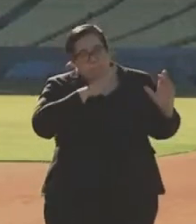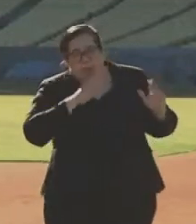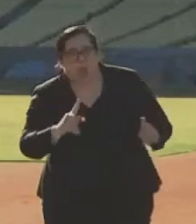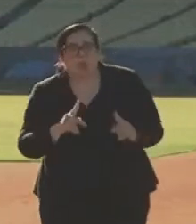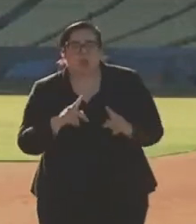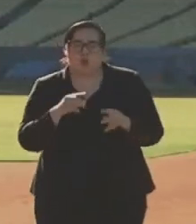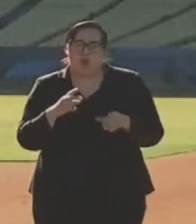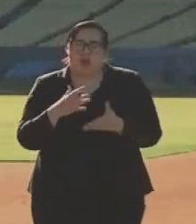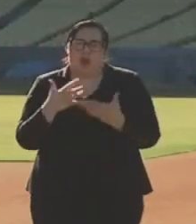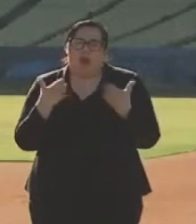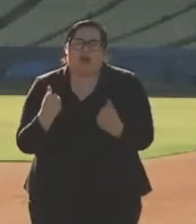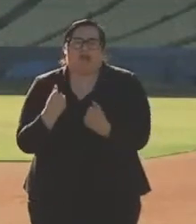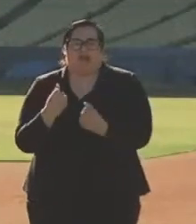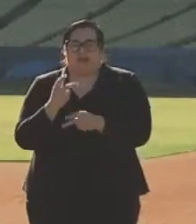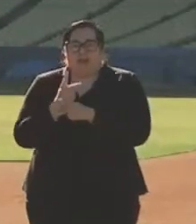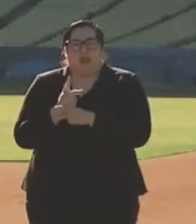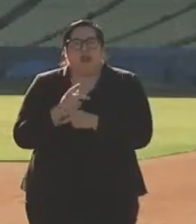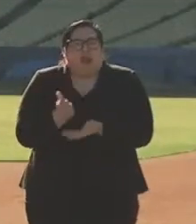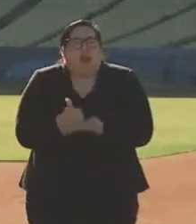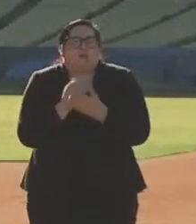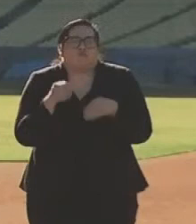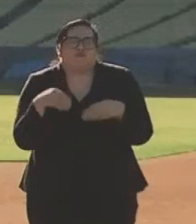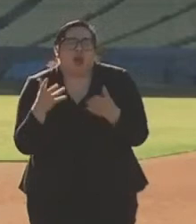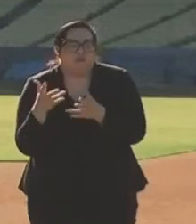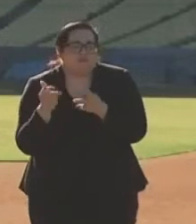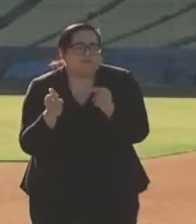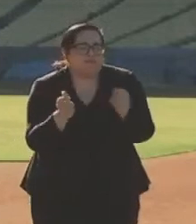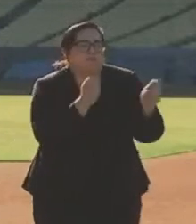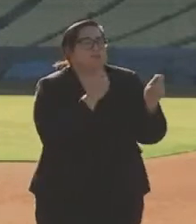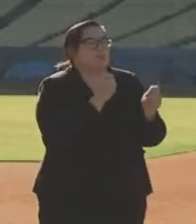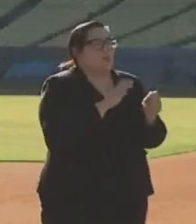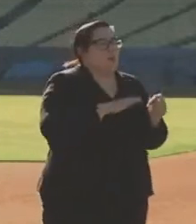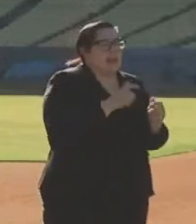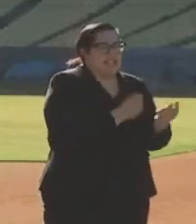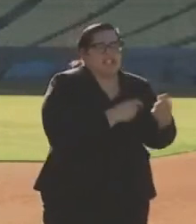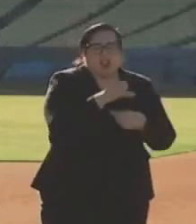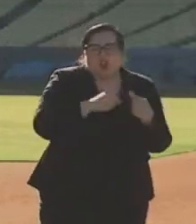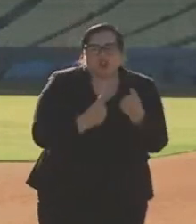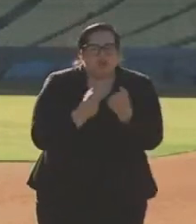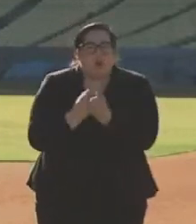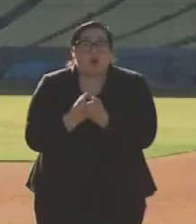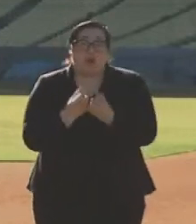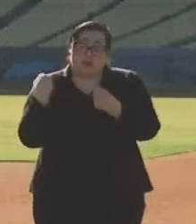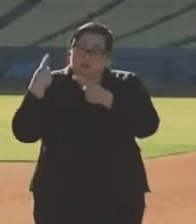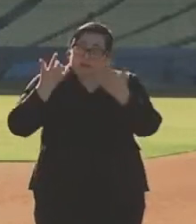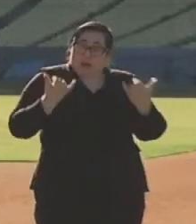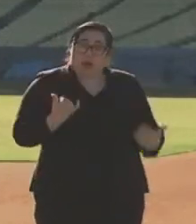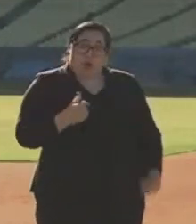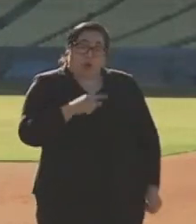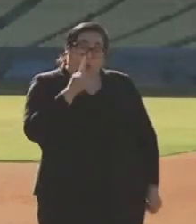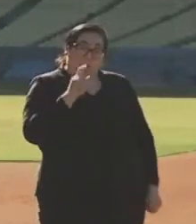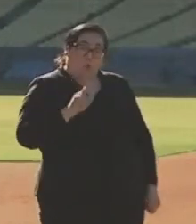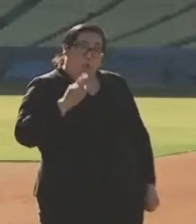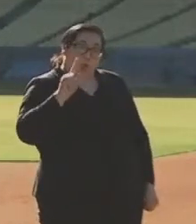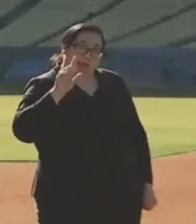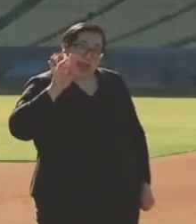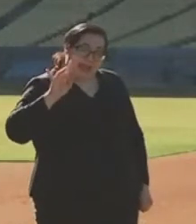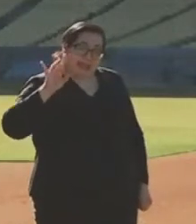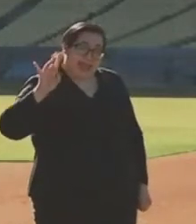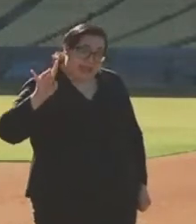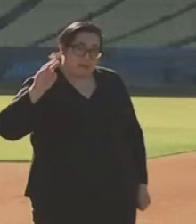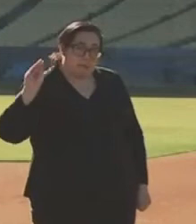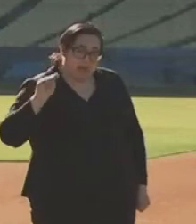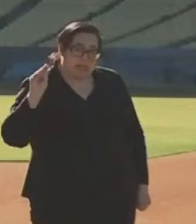to the health core and helping provide and support one another. To date, 1.188